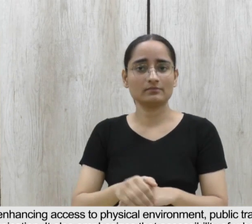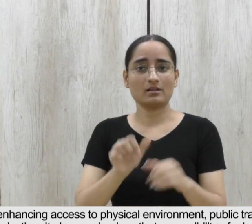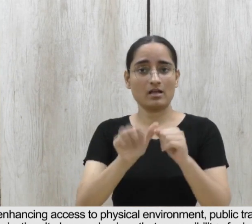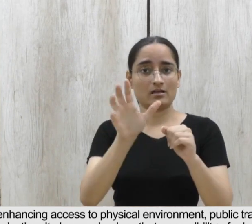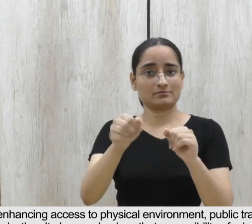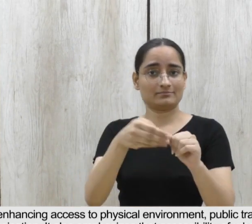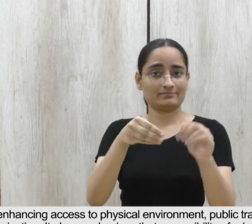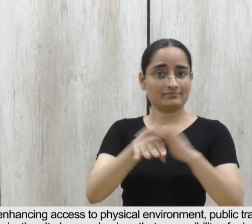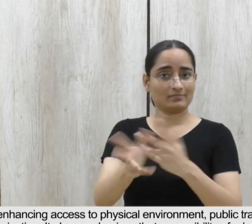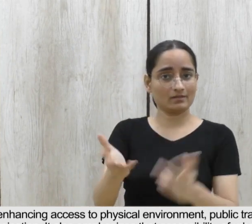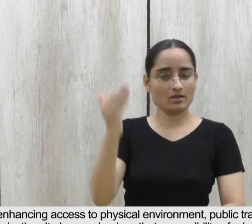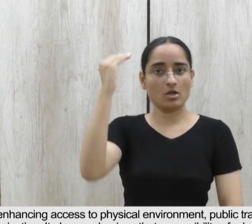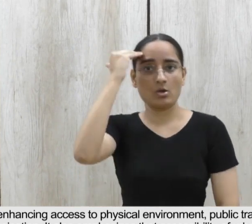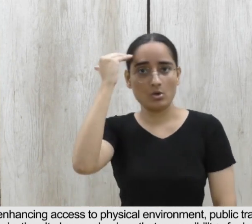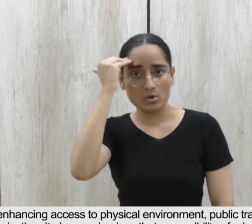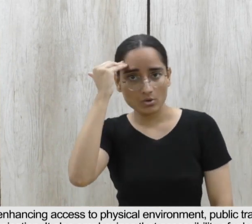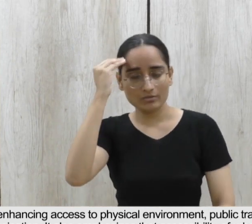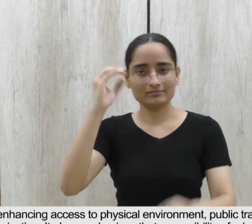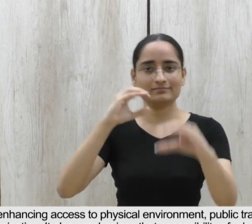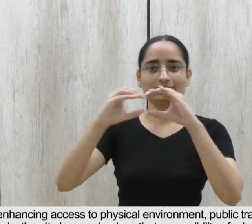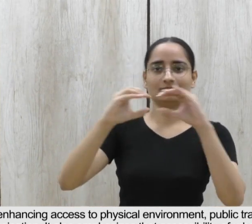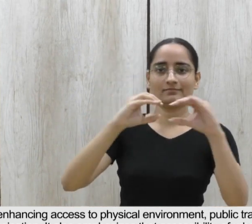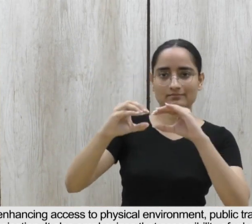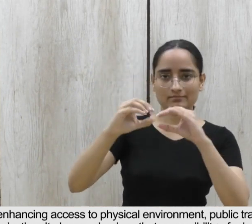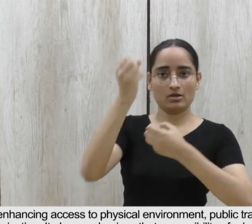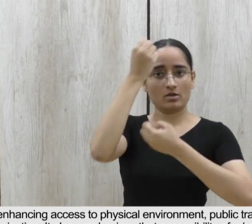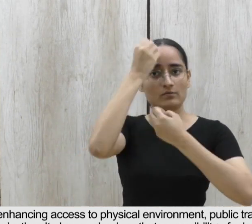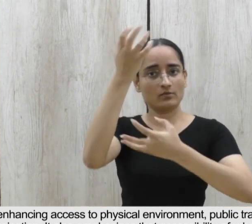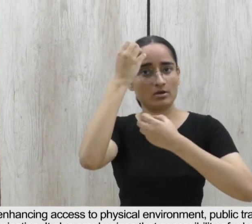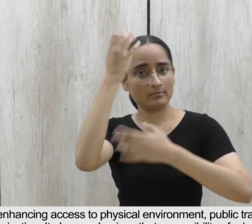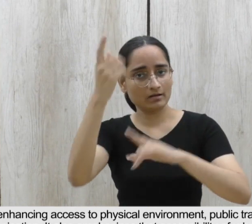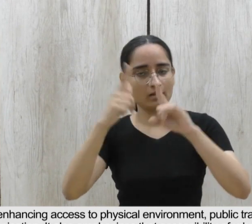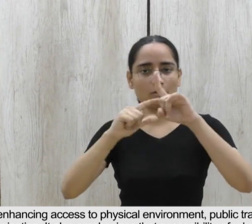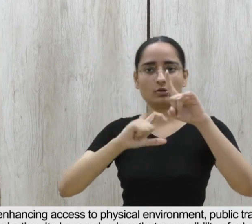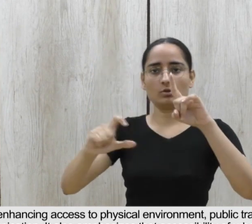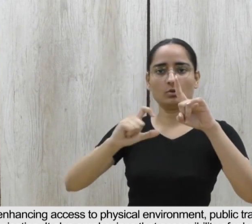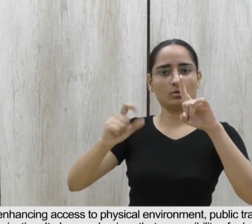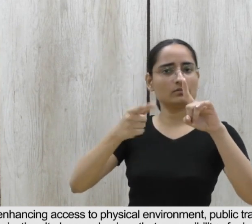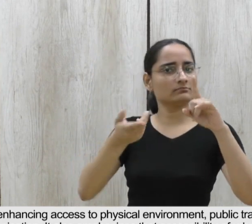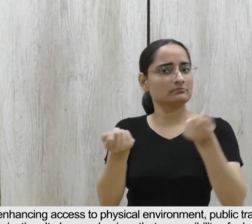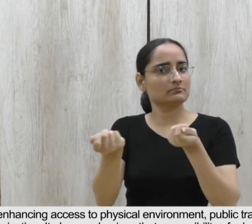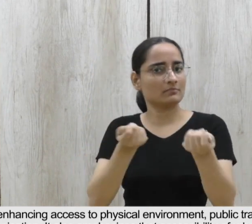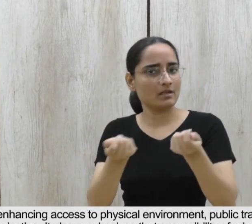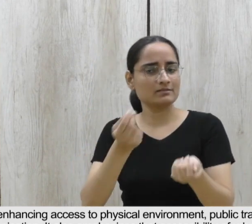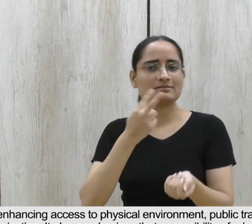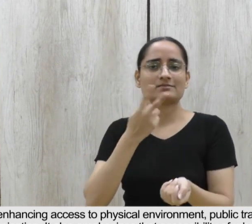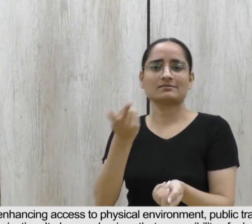It aims at enhancing access to physical environment, public transportation, knowledge,